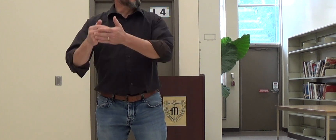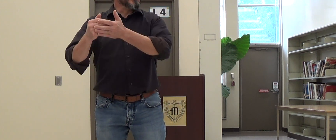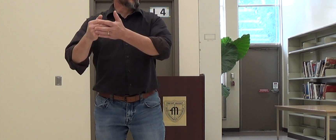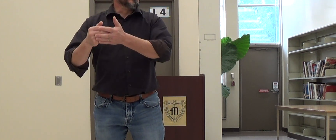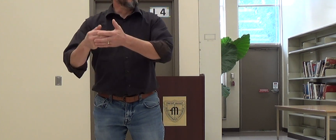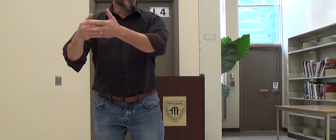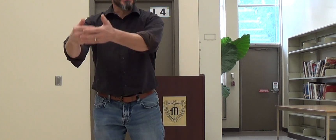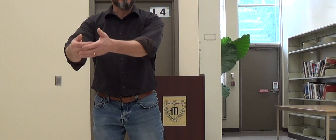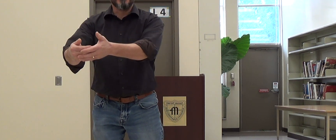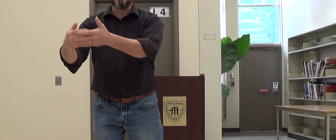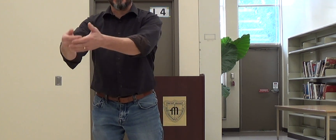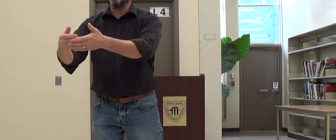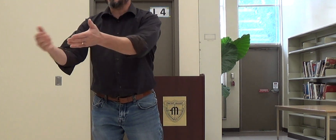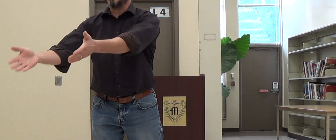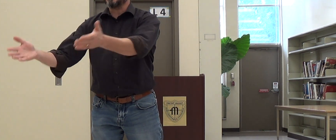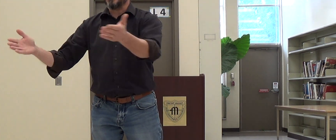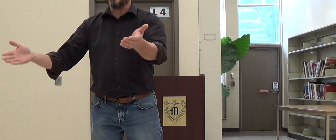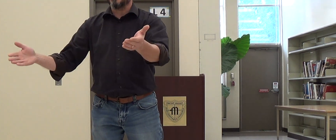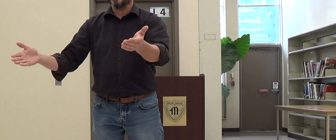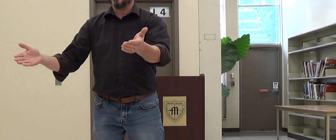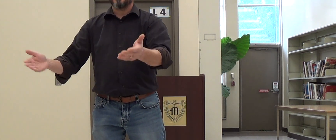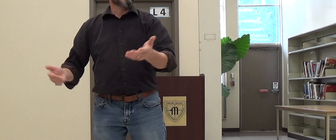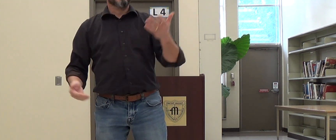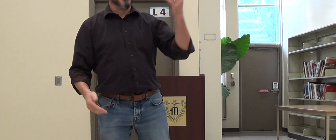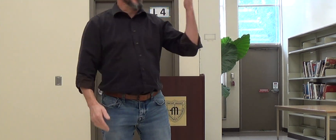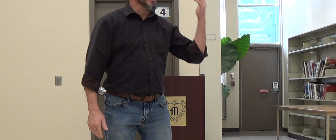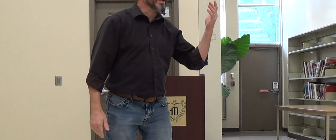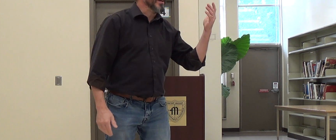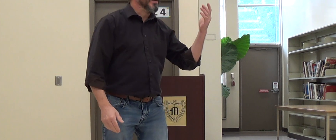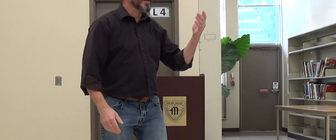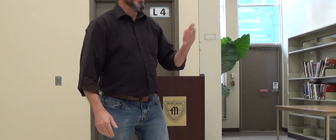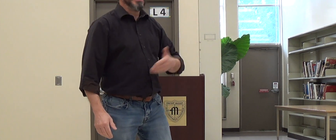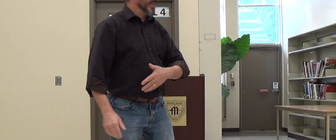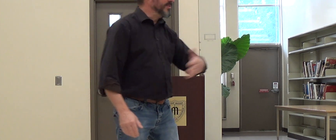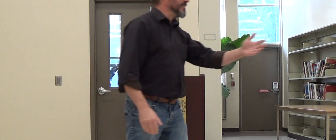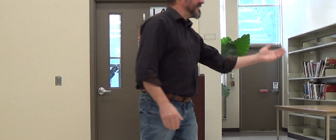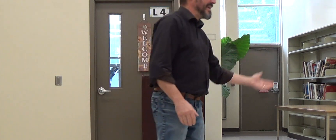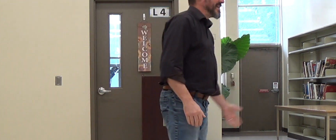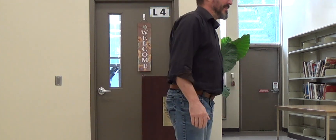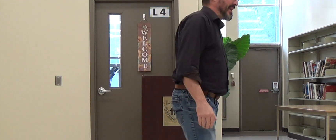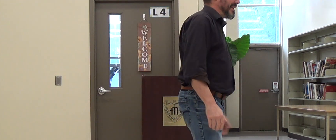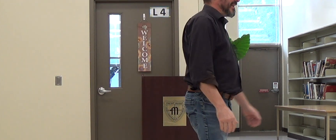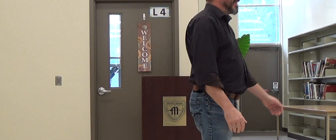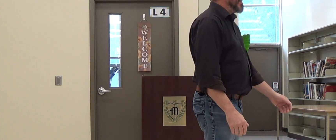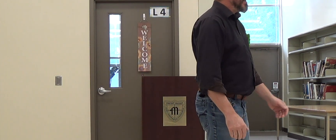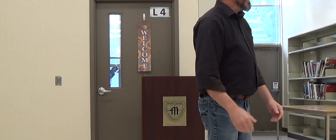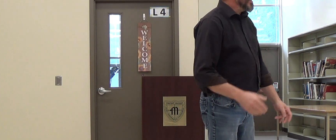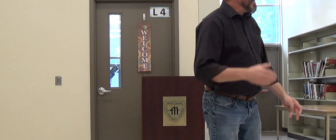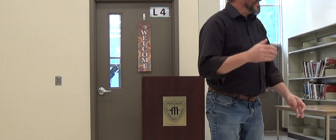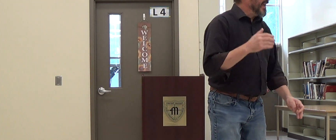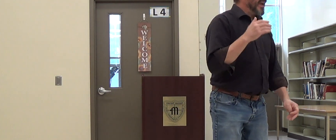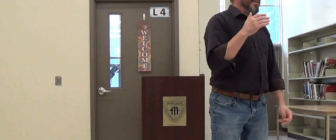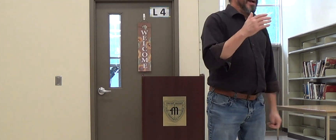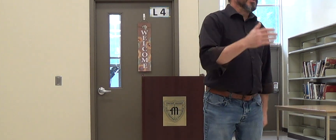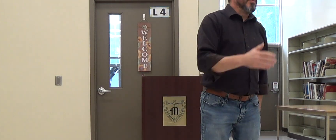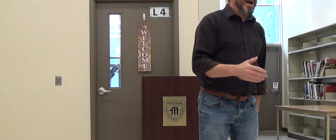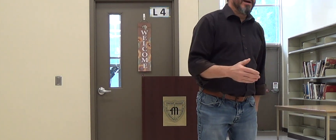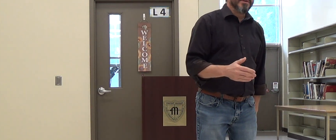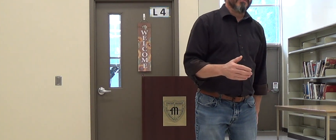people money when they bring in a dead snake. Great idea. They had loads of snakes coming in. And then after a while, the government